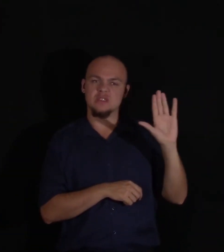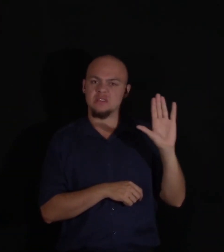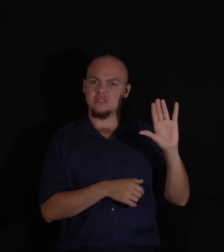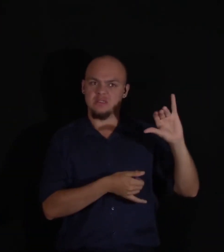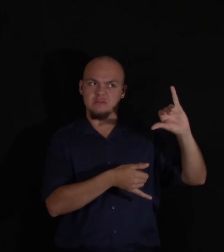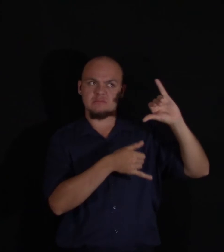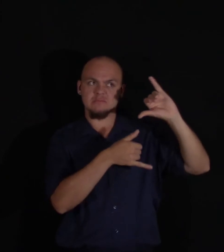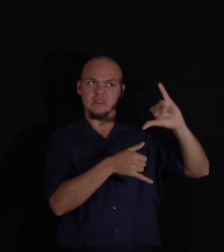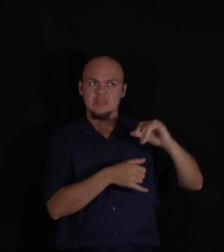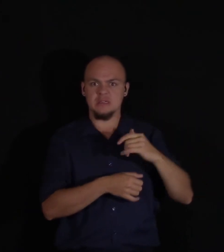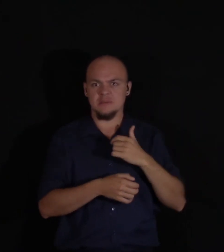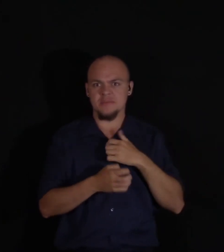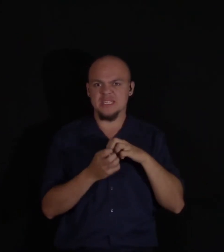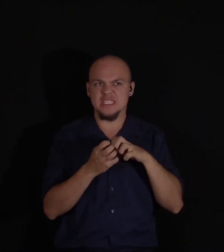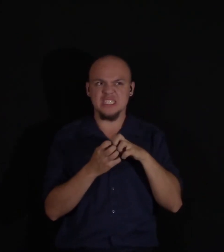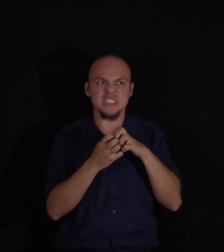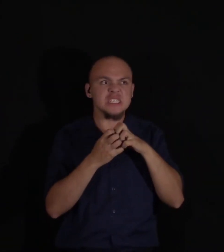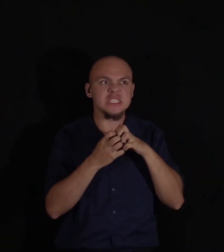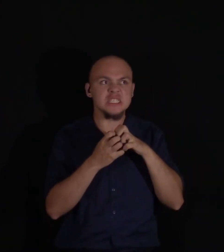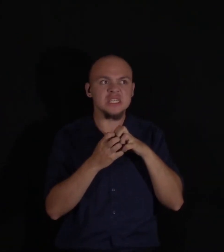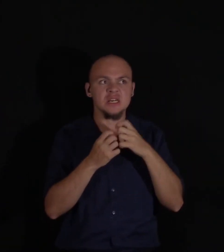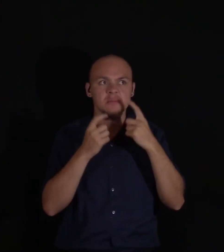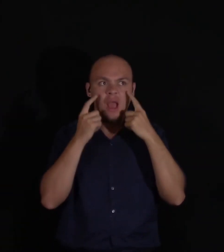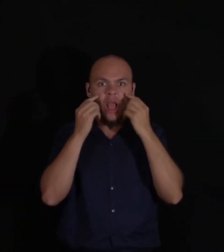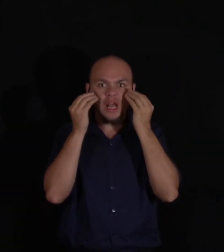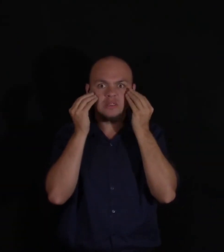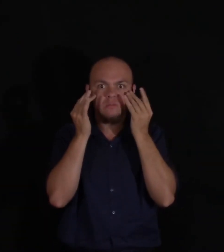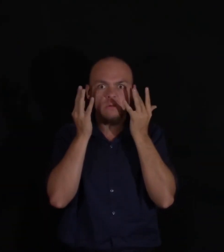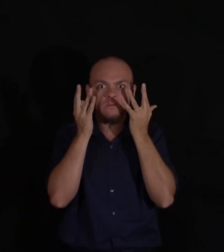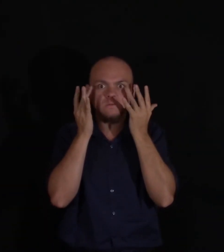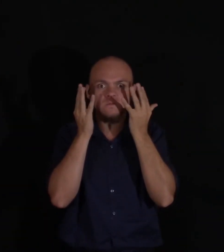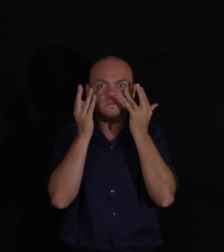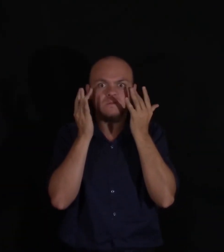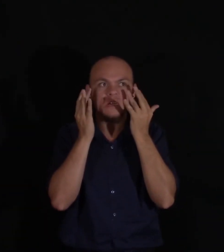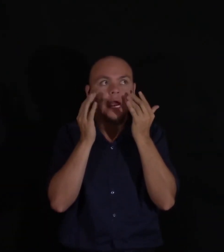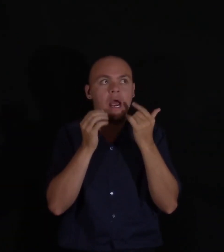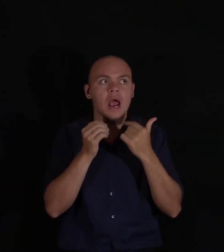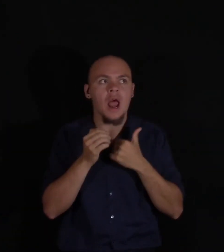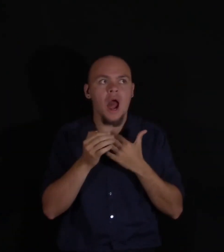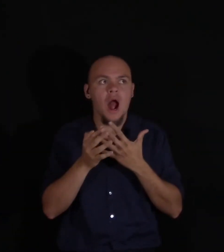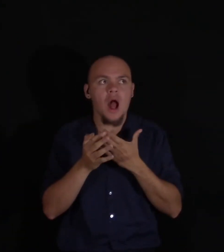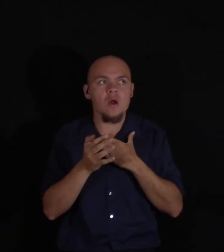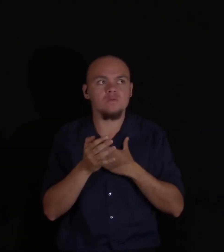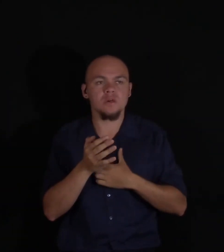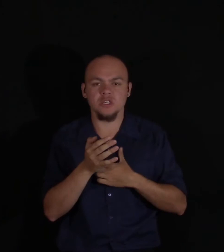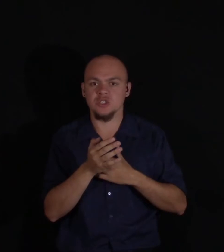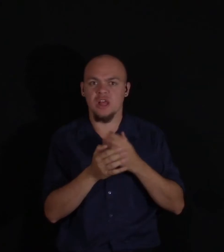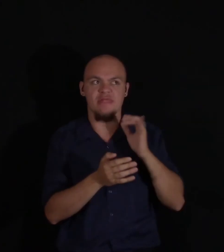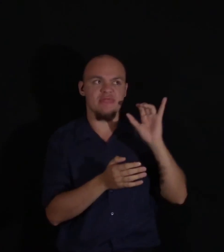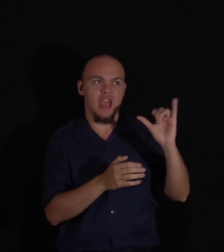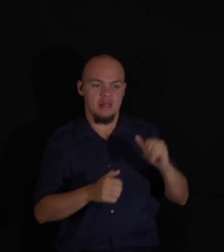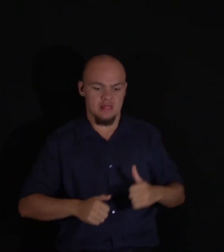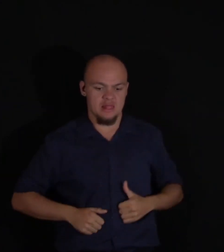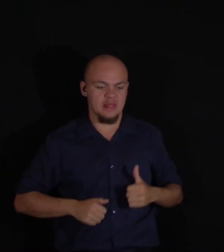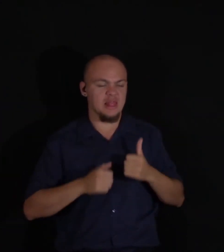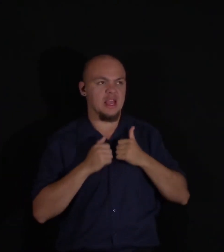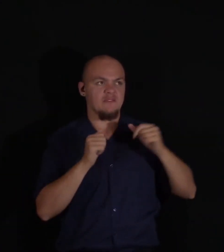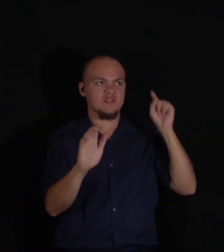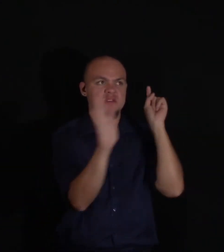teeth, my eyes became inflamed, and I ardently wished to extinguish that life which I had so thoughtlessly